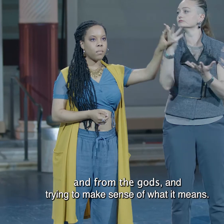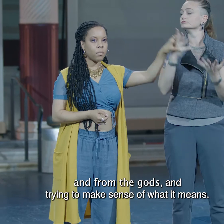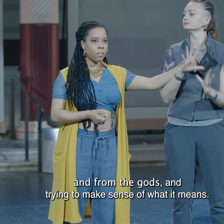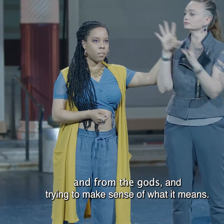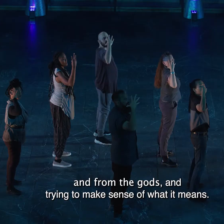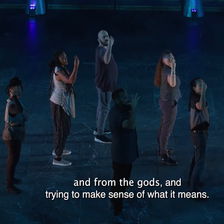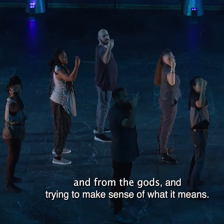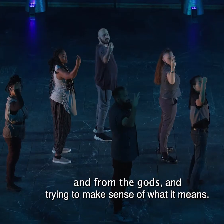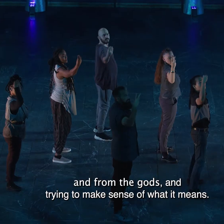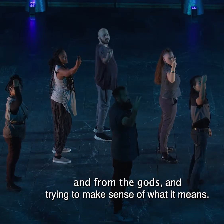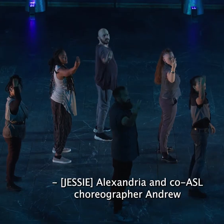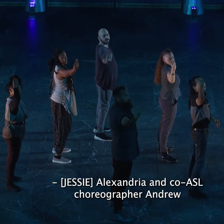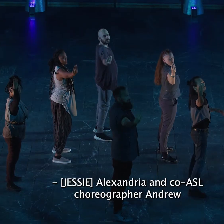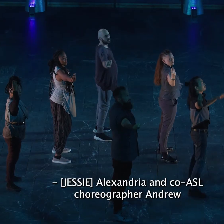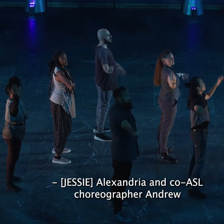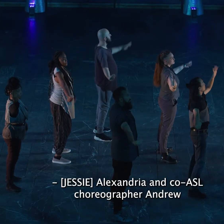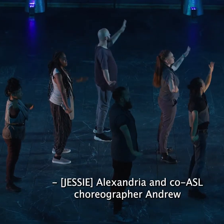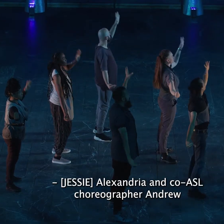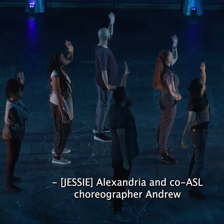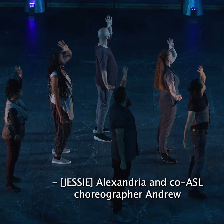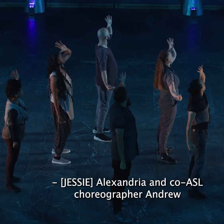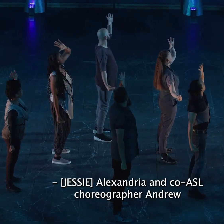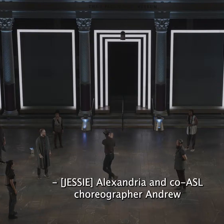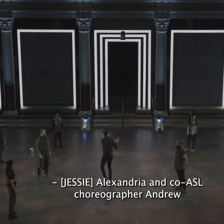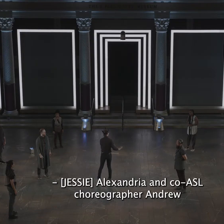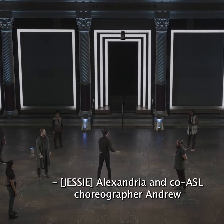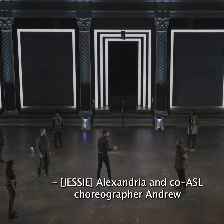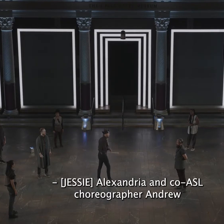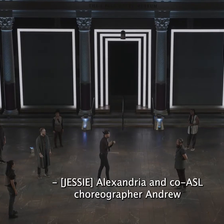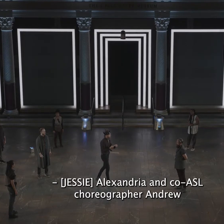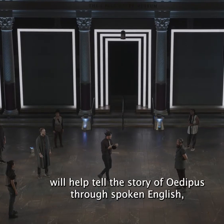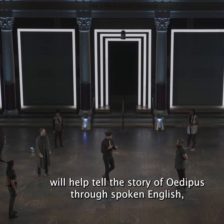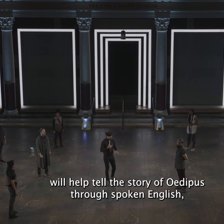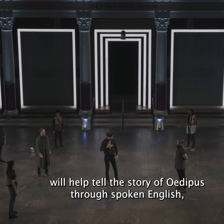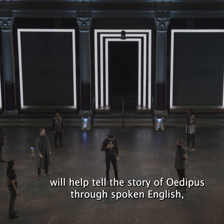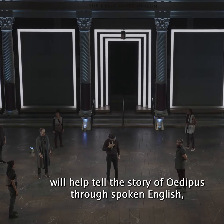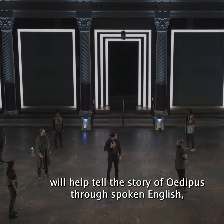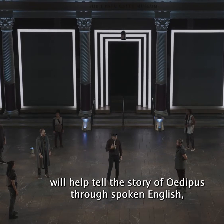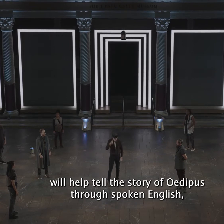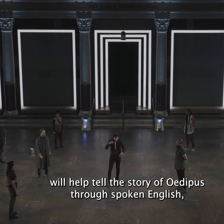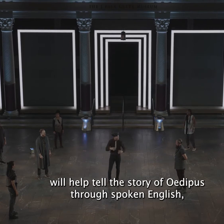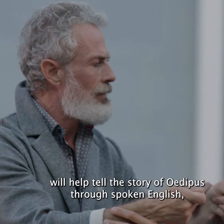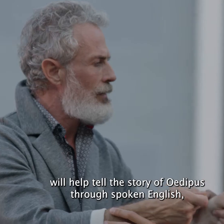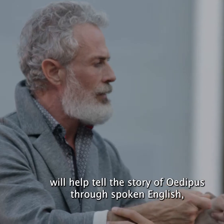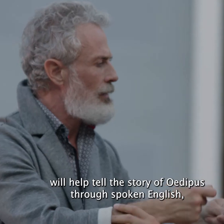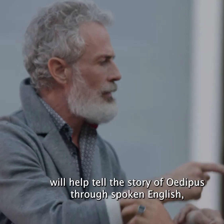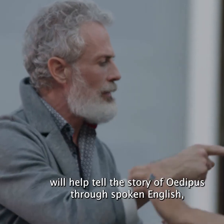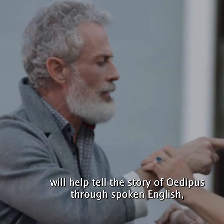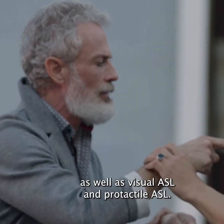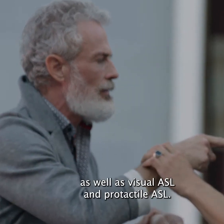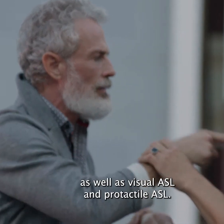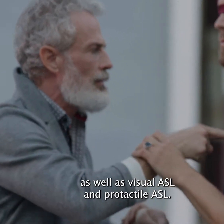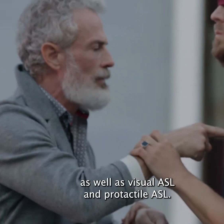trying to make sense of what it means. Alexandria and co-ASL choreographer Andrew will help tell the story of Oedipus through spoken